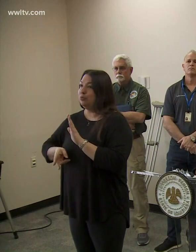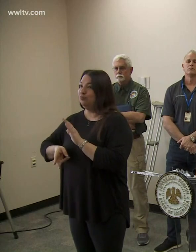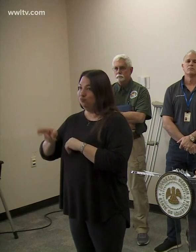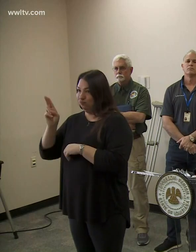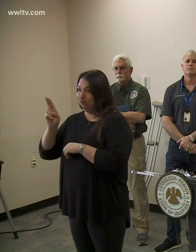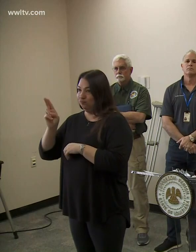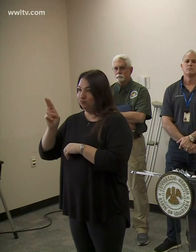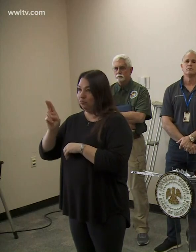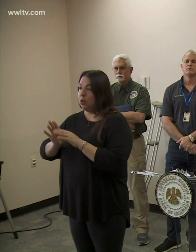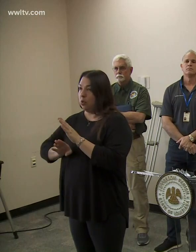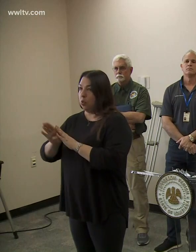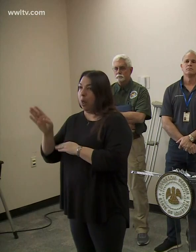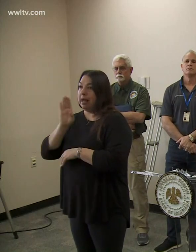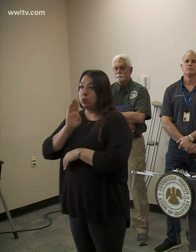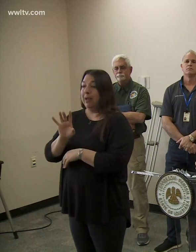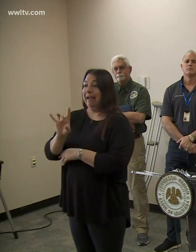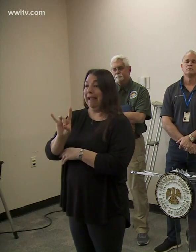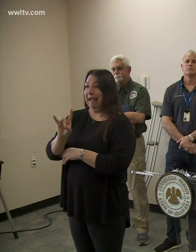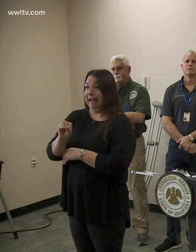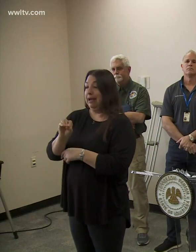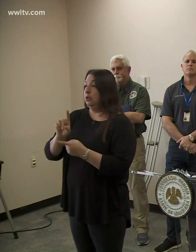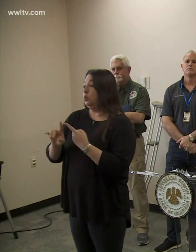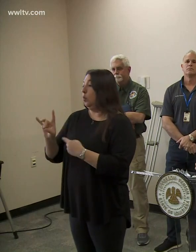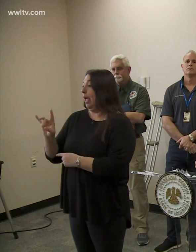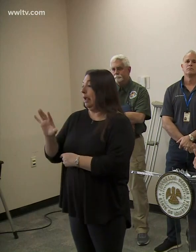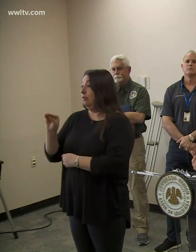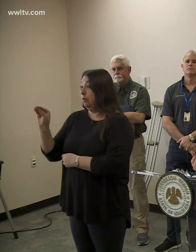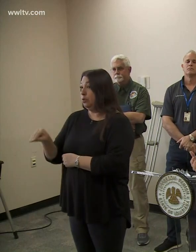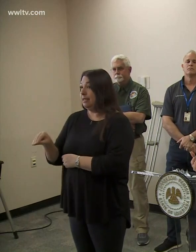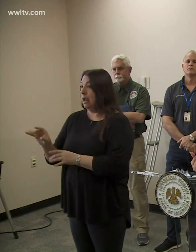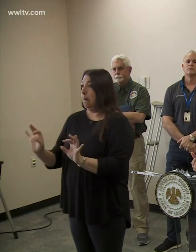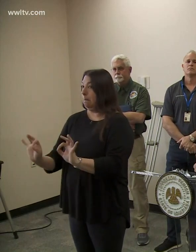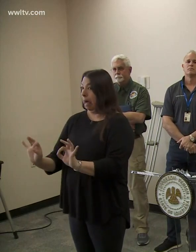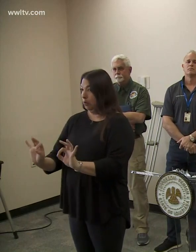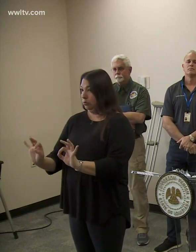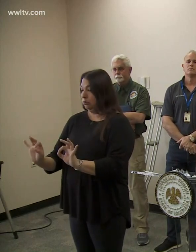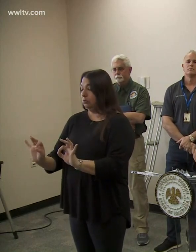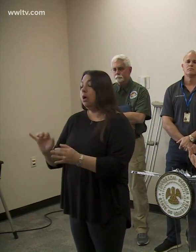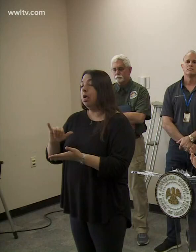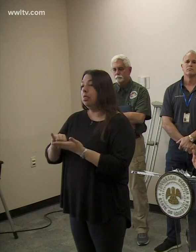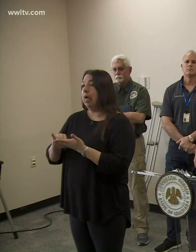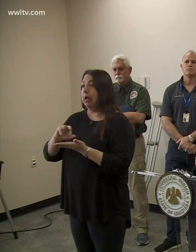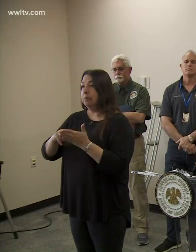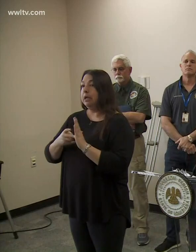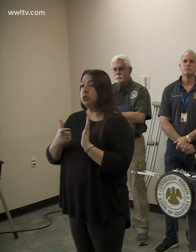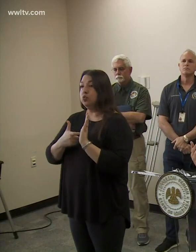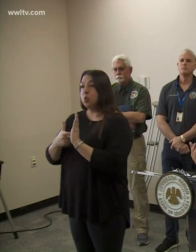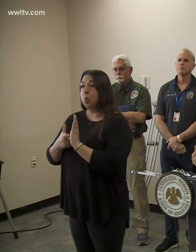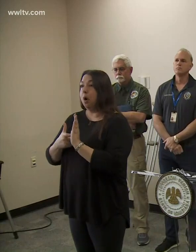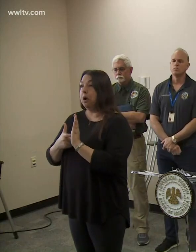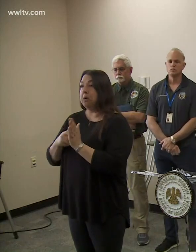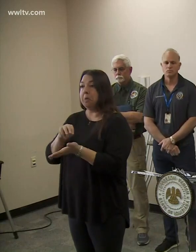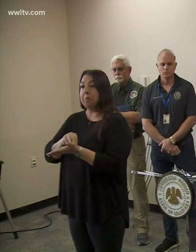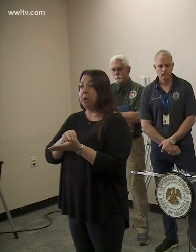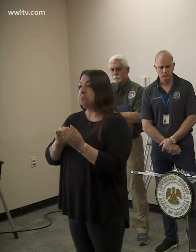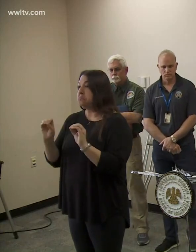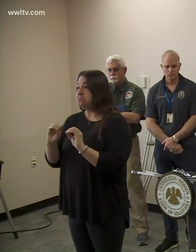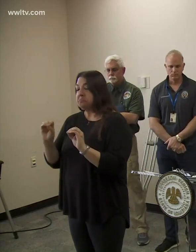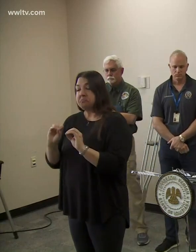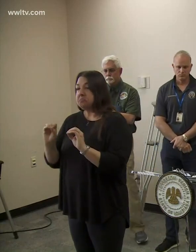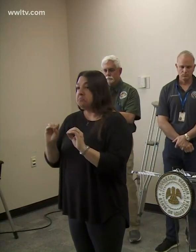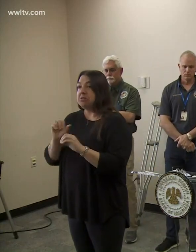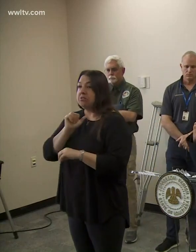As we know, 80 to 85% of these cases are mild, and that will require no medical attention,